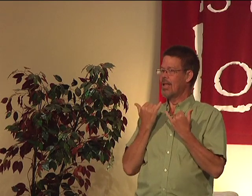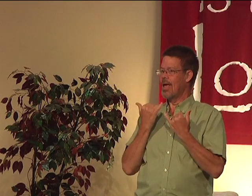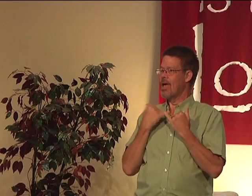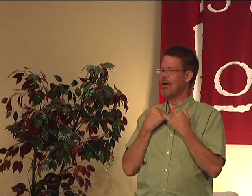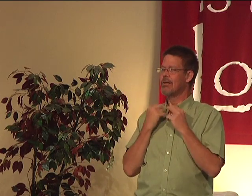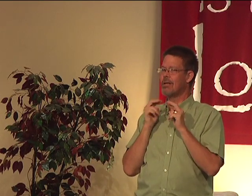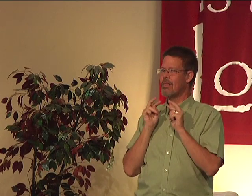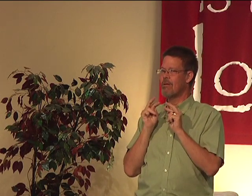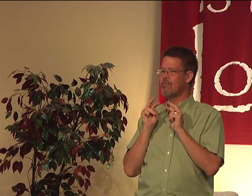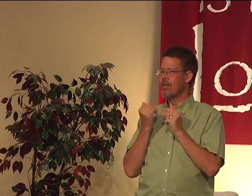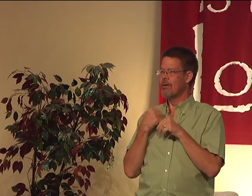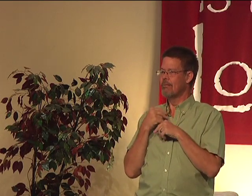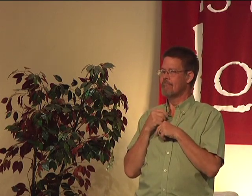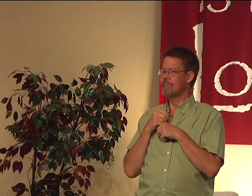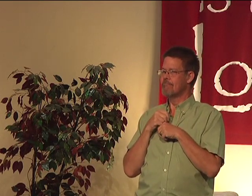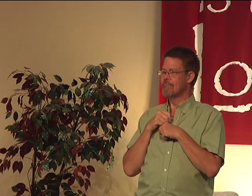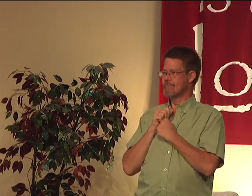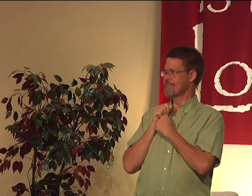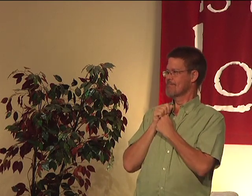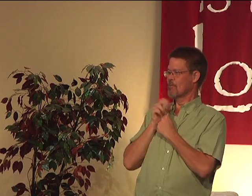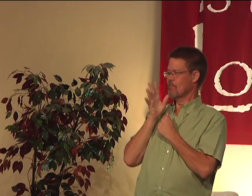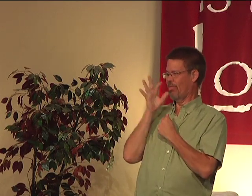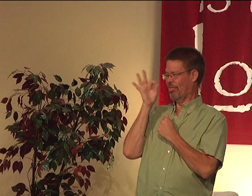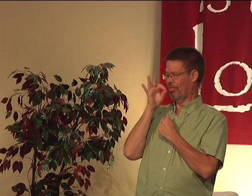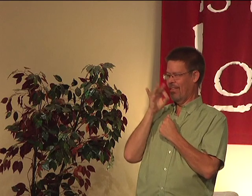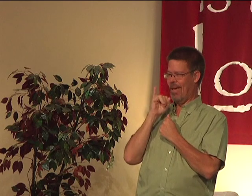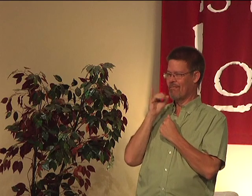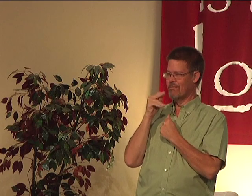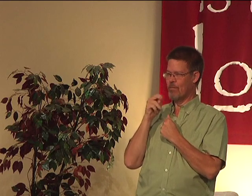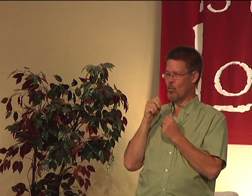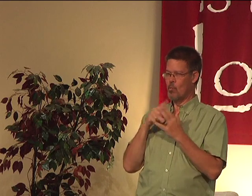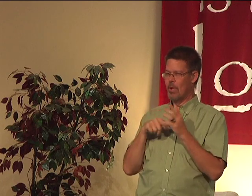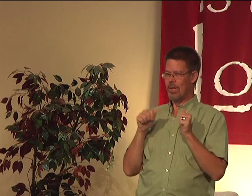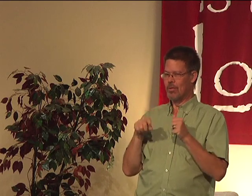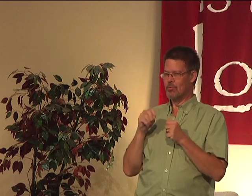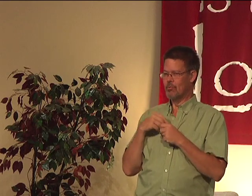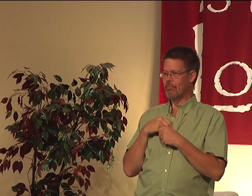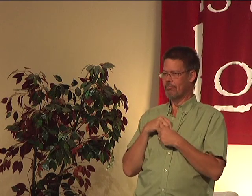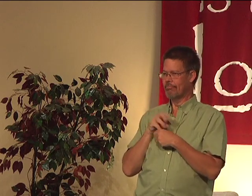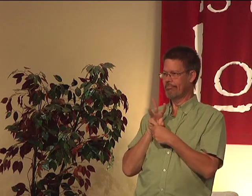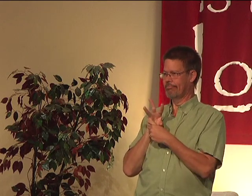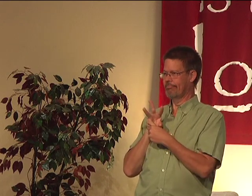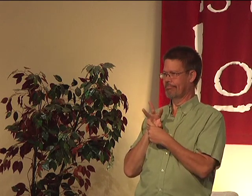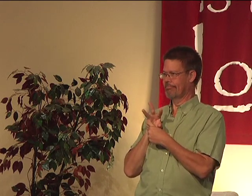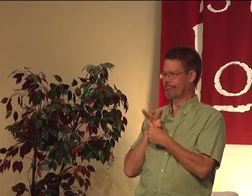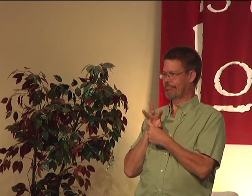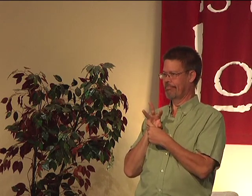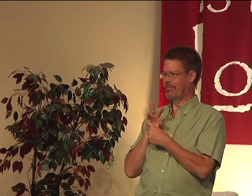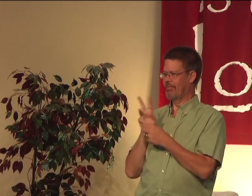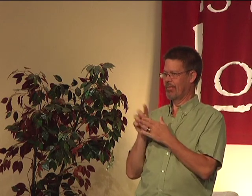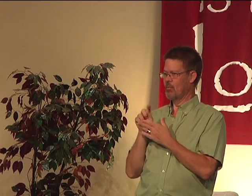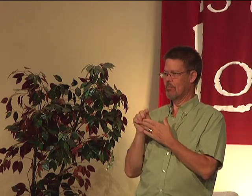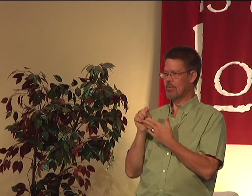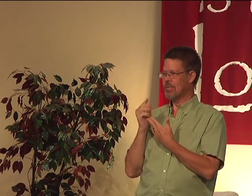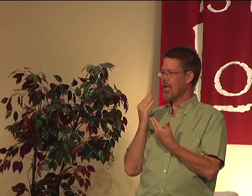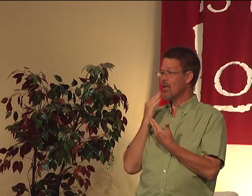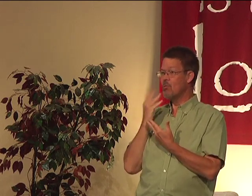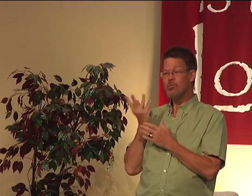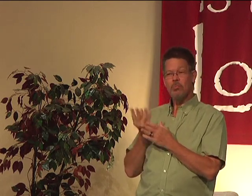go, my word. And now, I look forward to this. Mother doesn't know that. But I look forward to this. And I